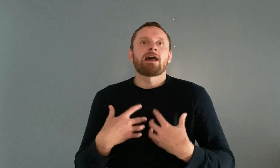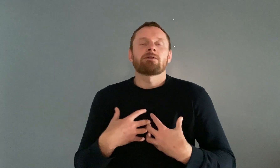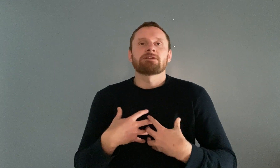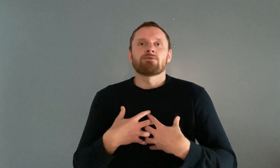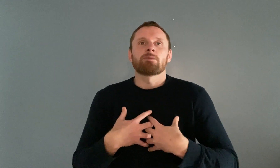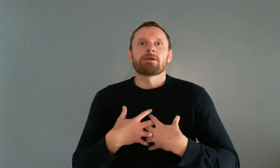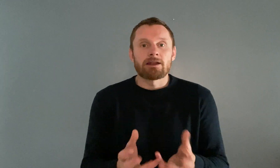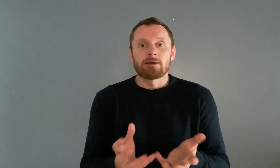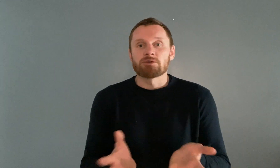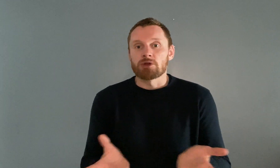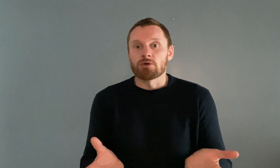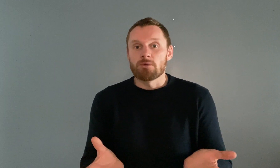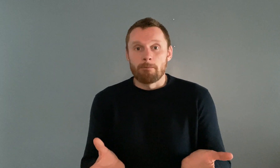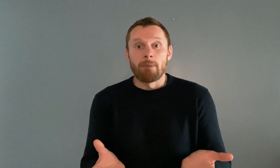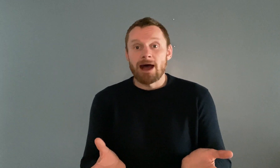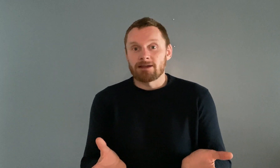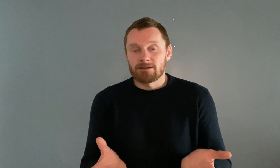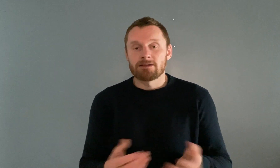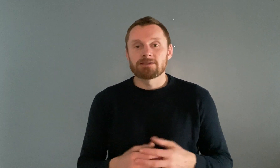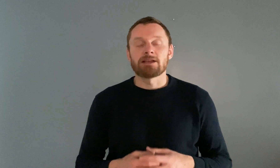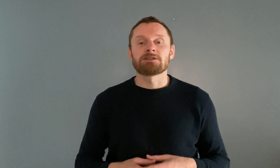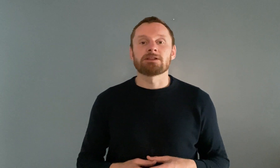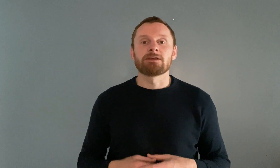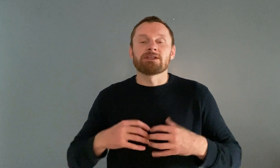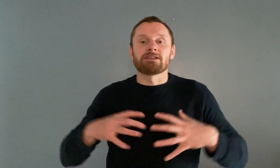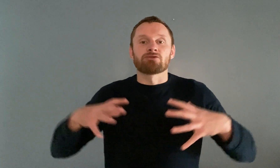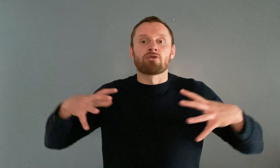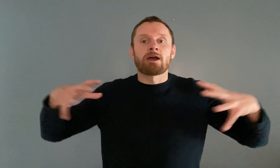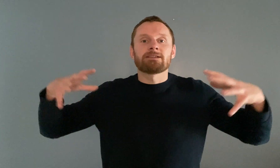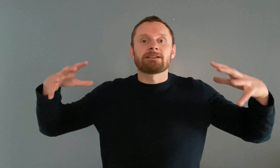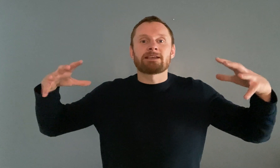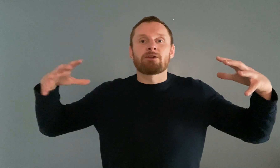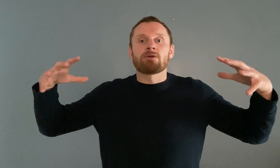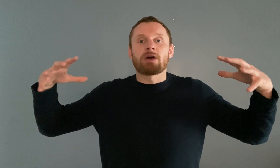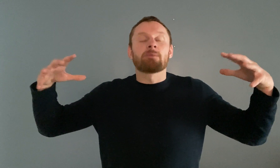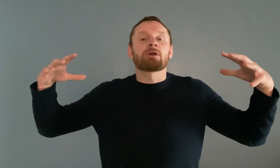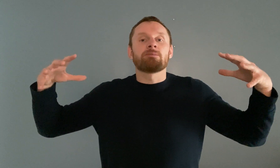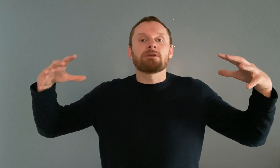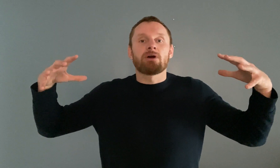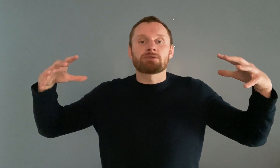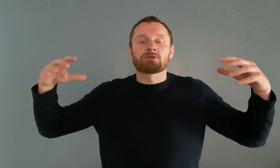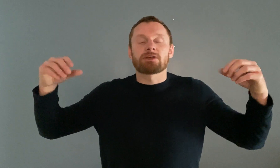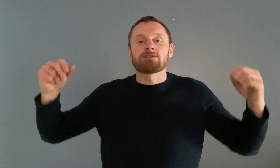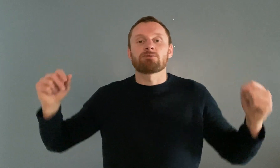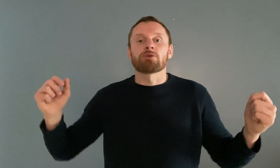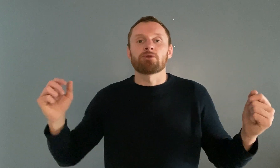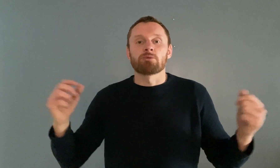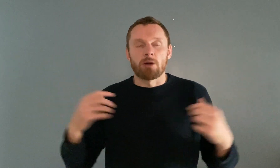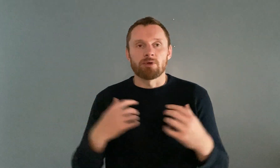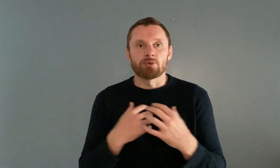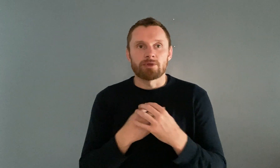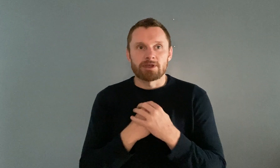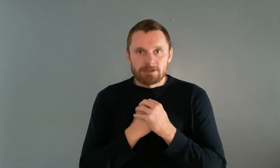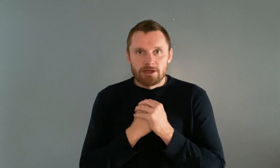narrative will be i am so bad essentially it's this rising terror of i'm going to be ostracized from the group coupled with this